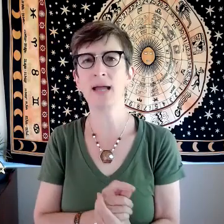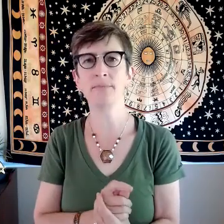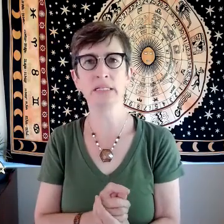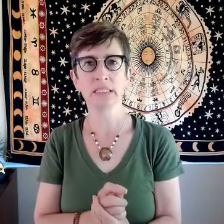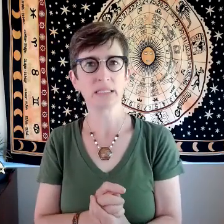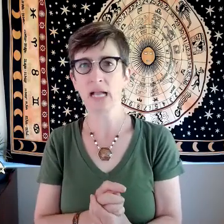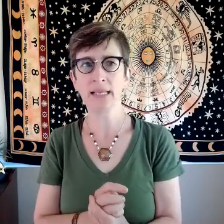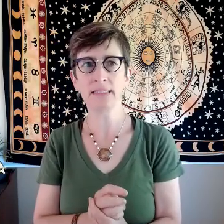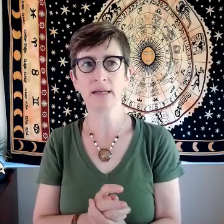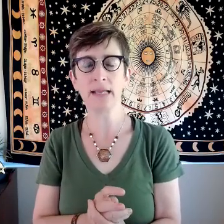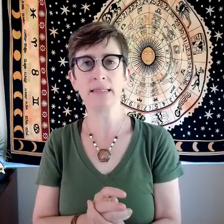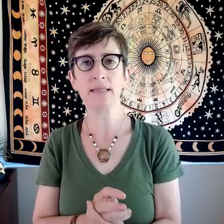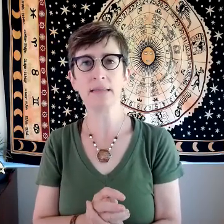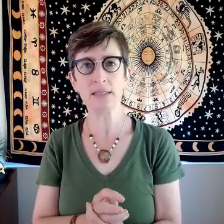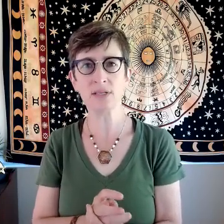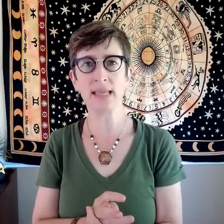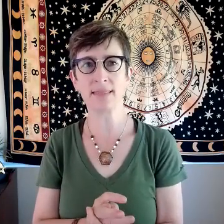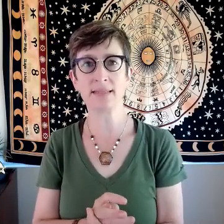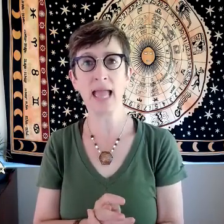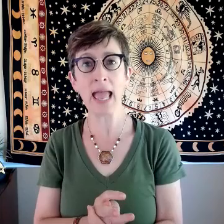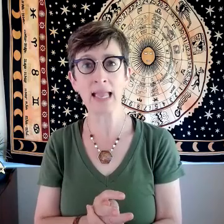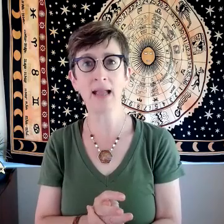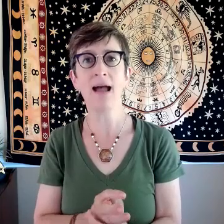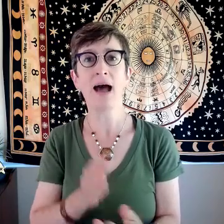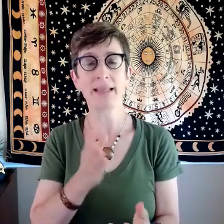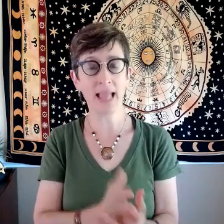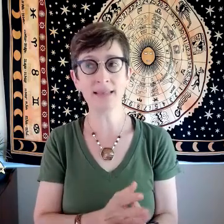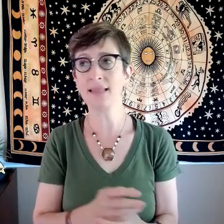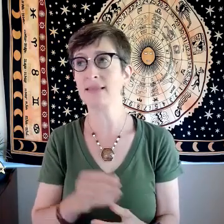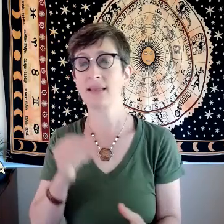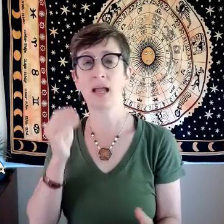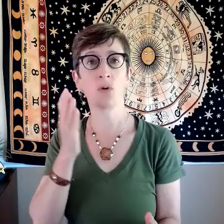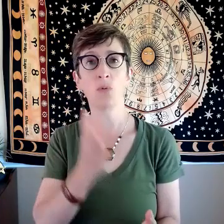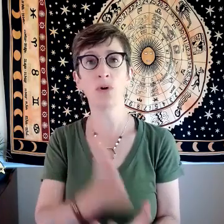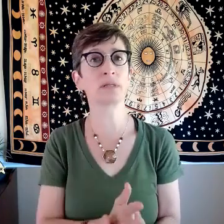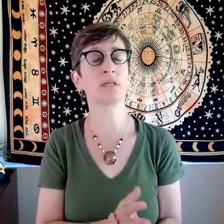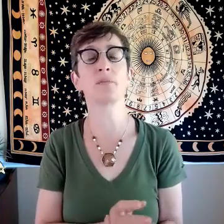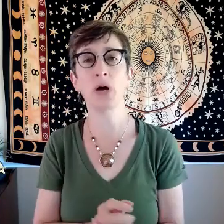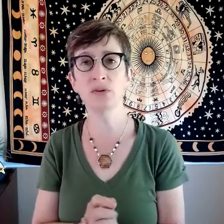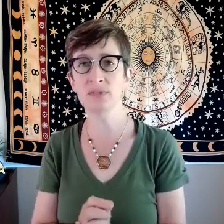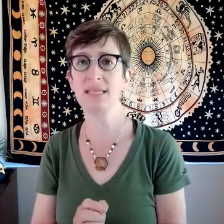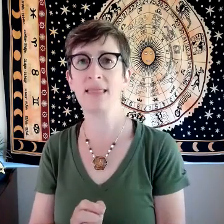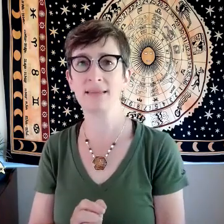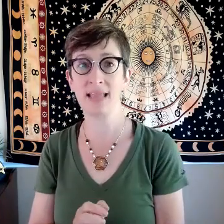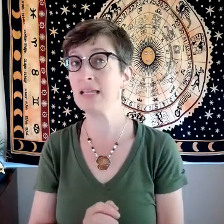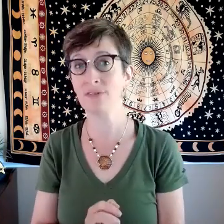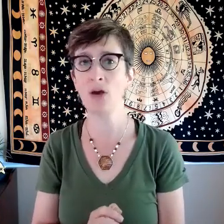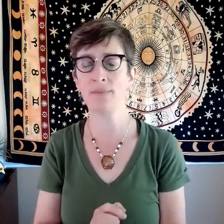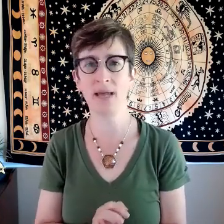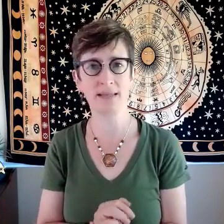i'm like i i need to get this a i can get this a i will work to the bone to get this a even though i'm not